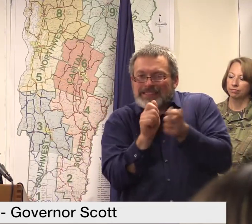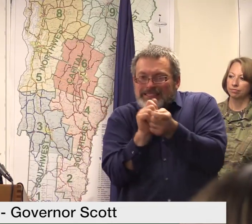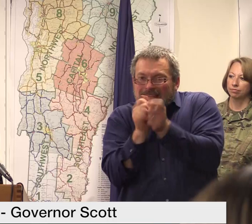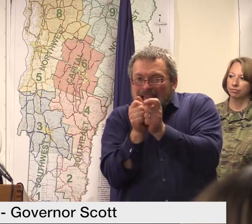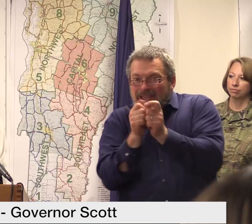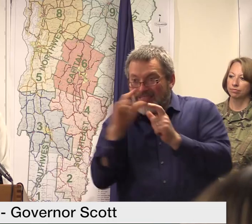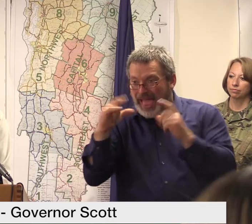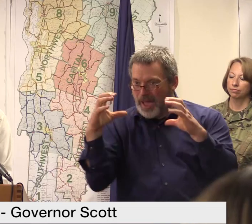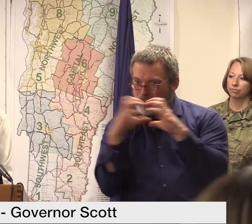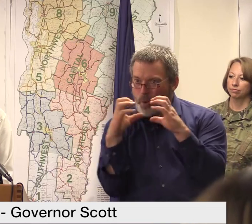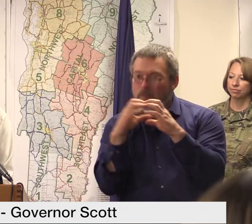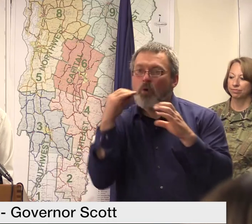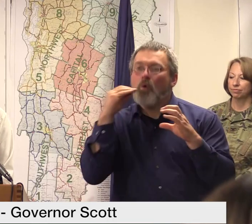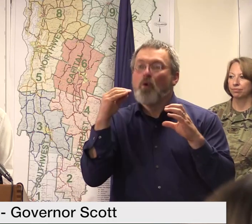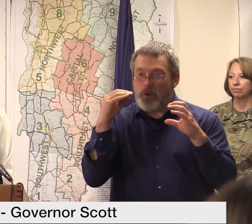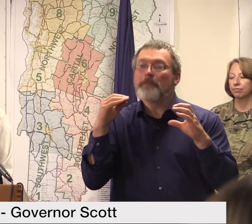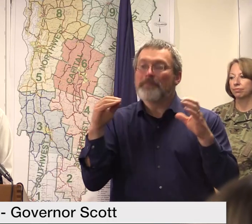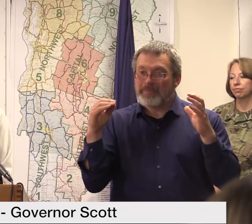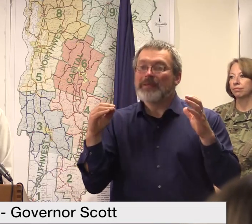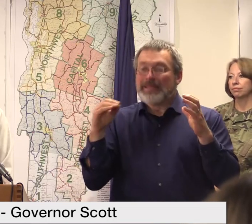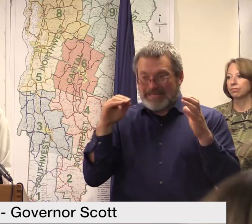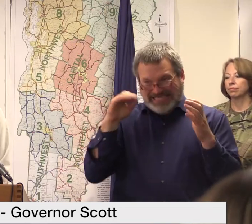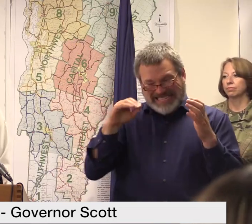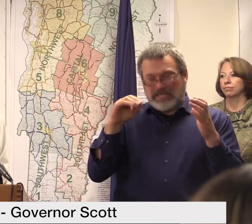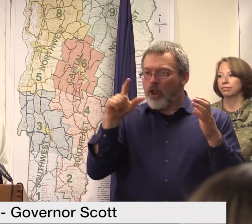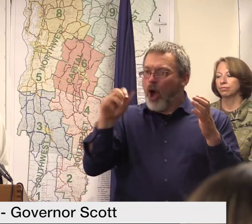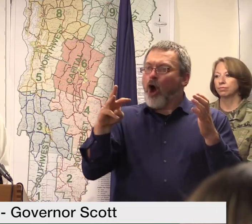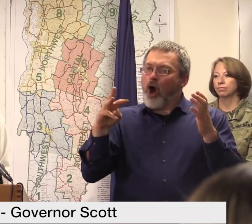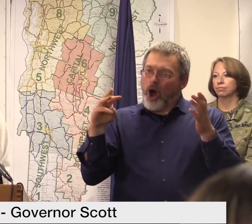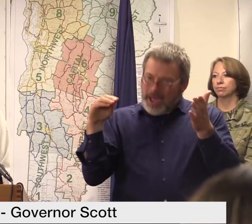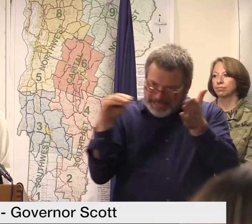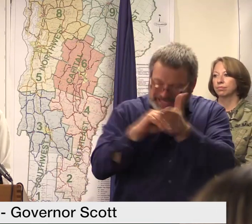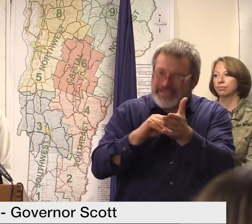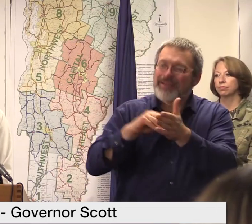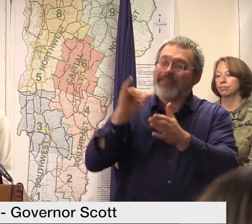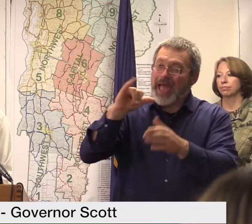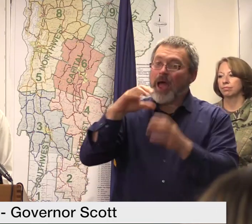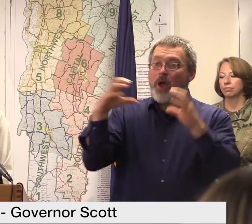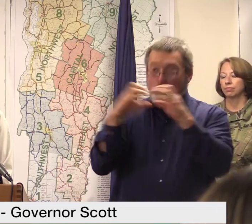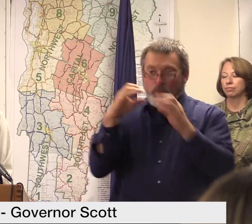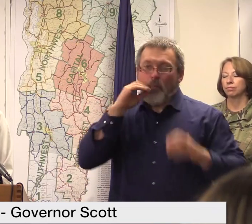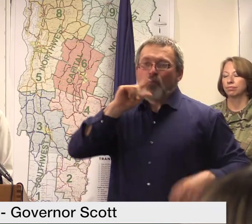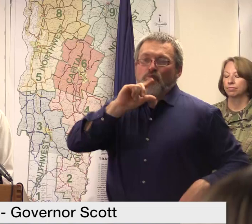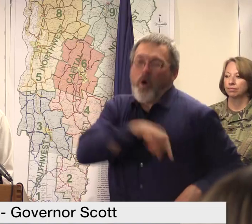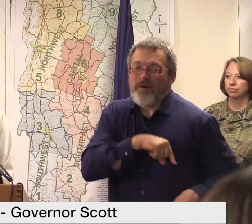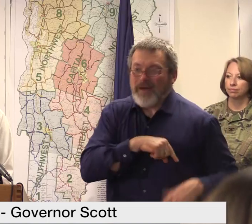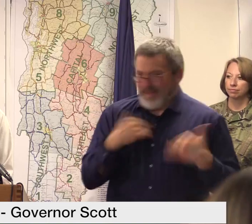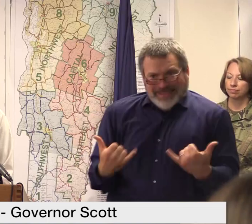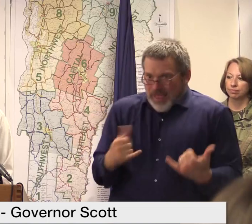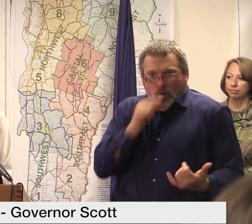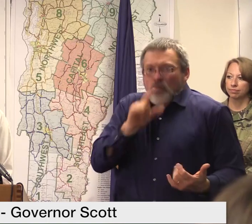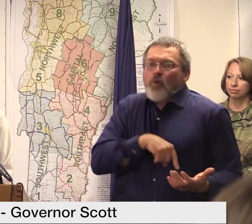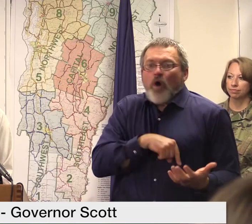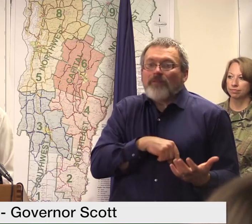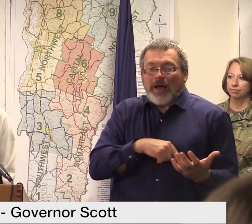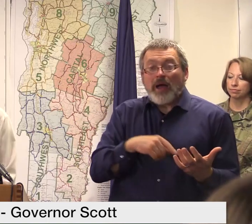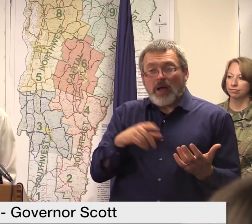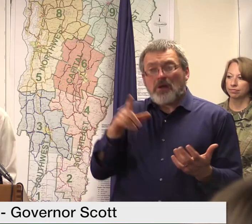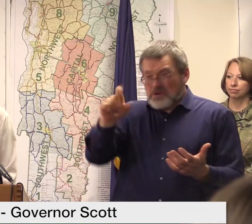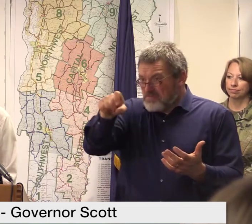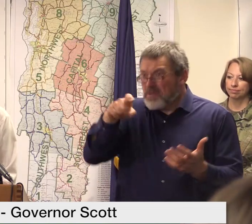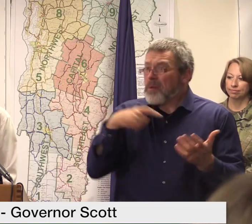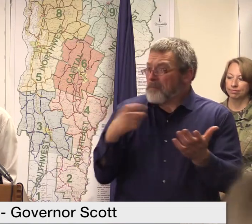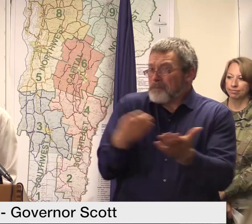that I think there are a number of buyouts that need to take place in different areas but we're going to